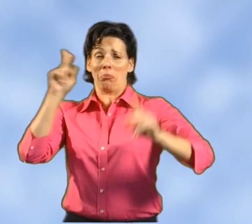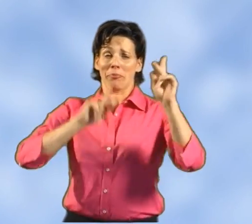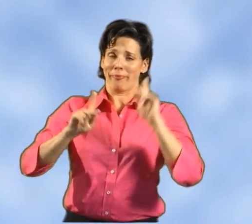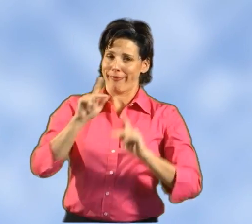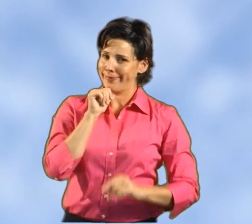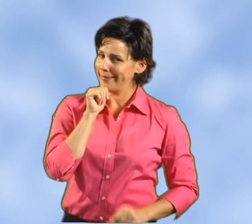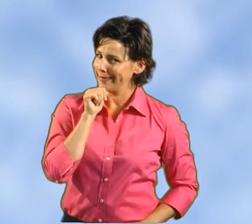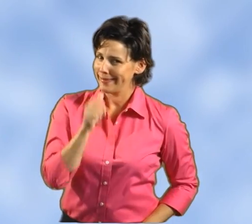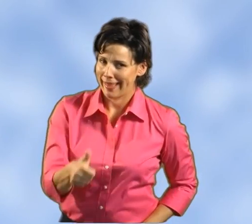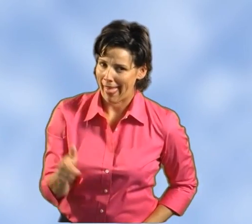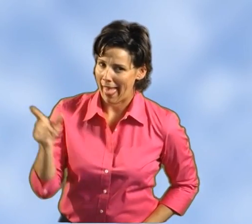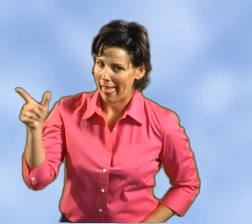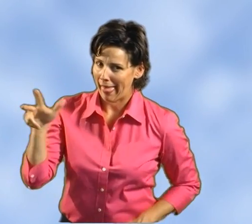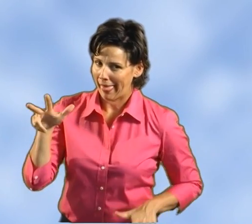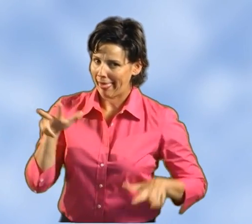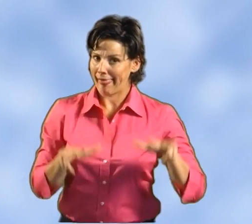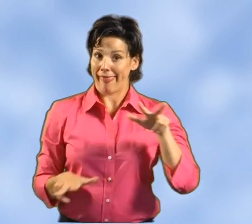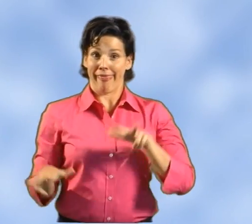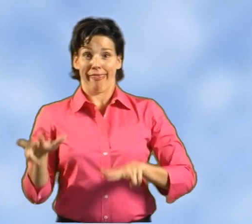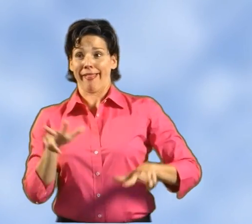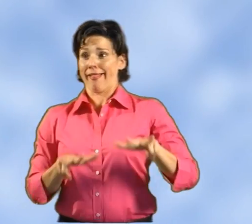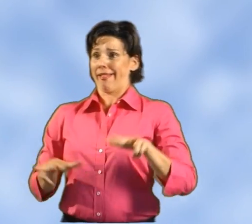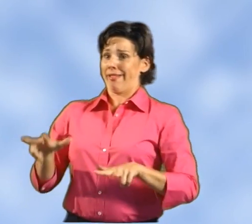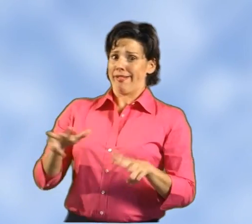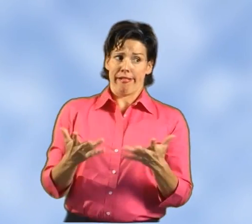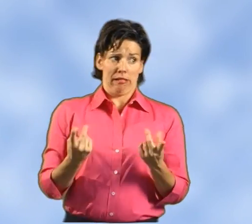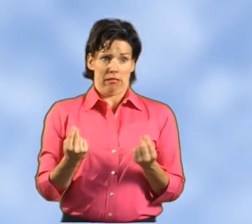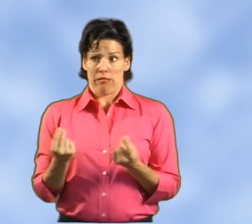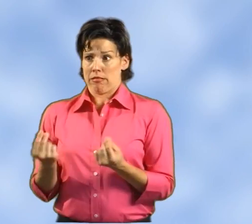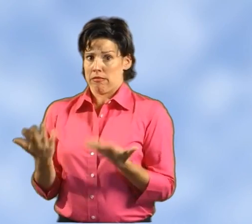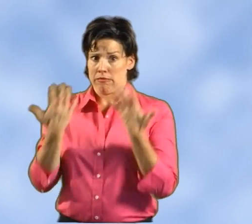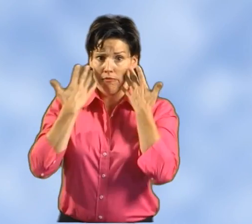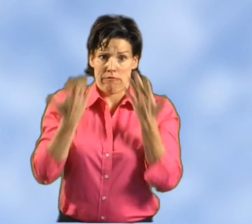hearing people. They may not know what to do.